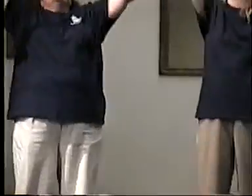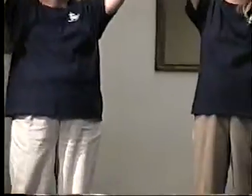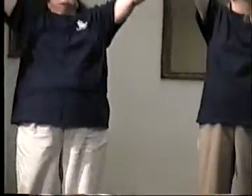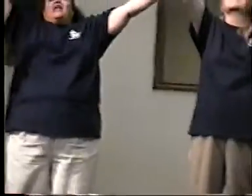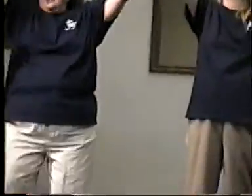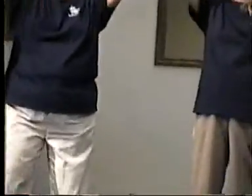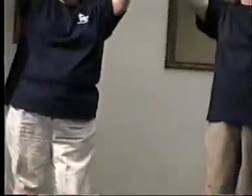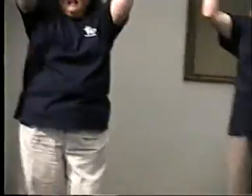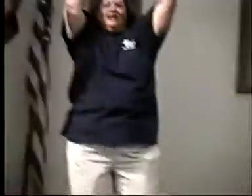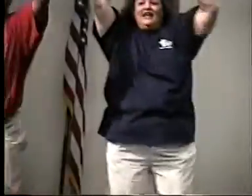Hallelujah,